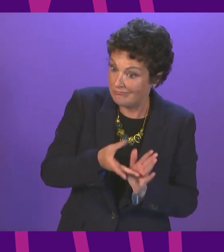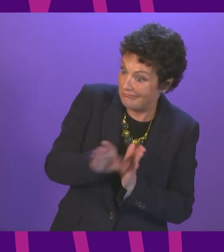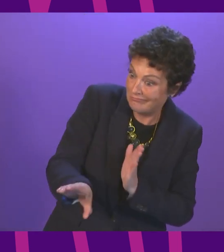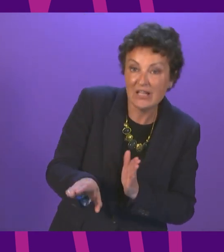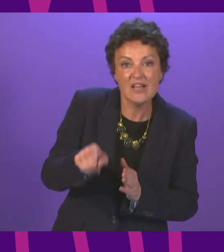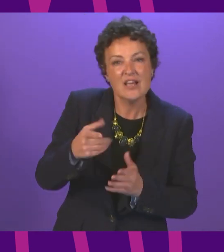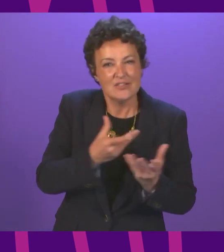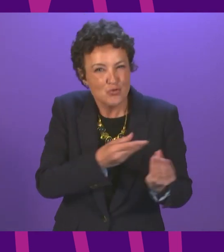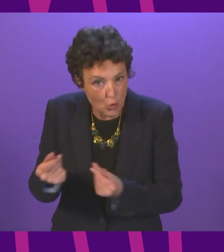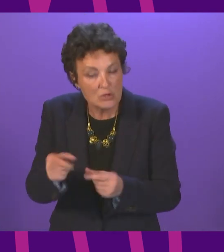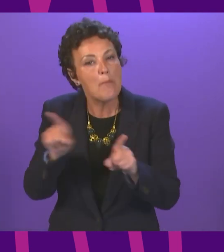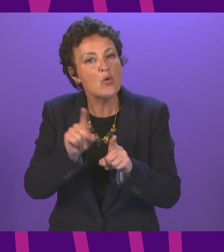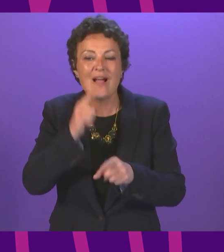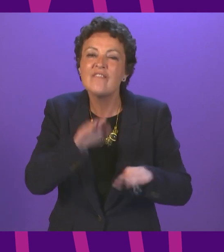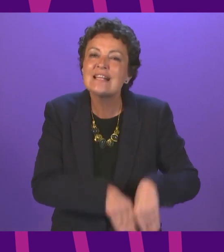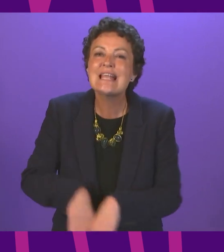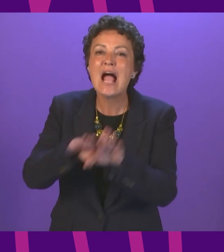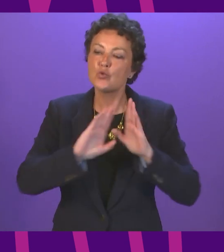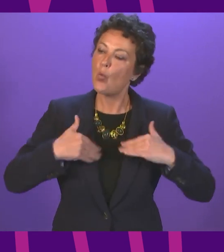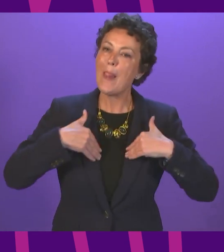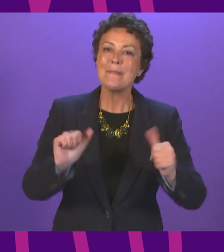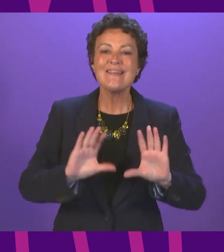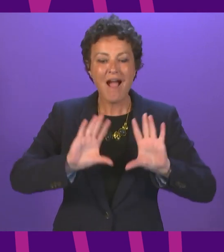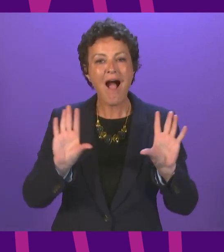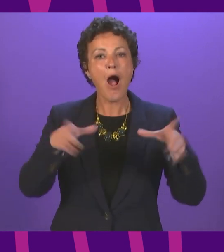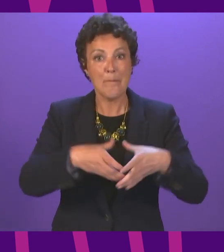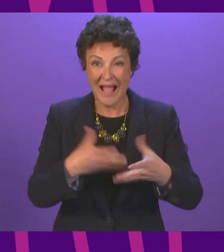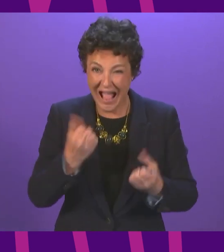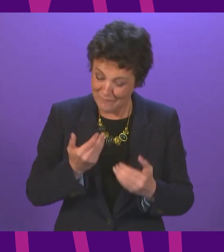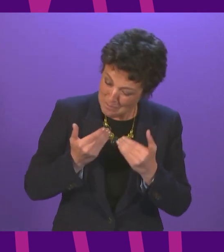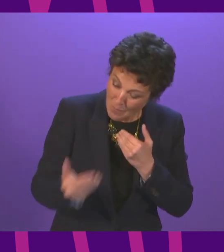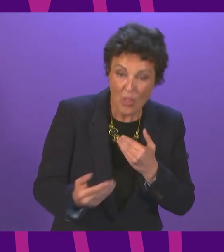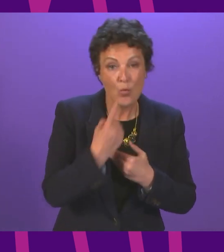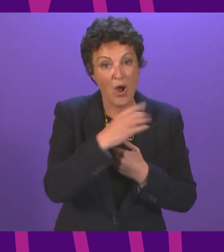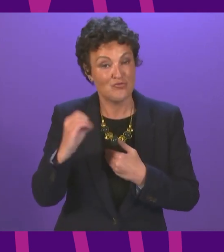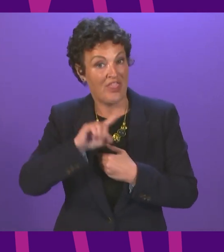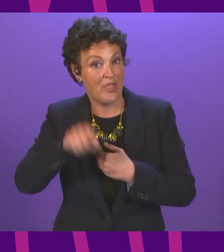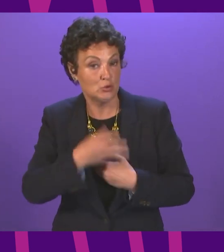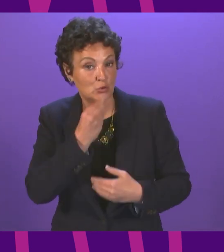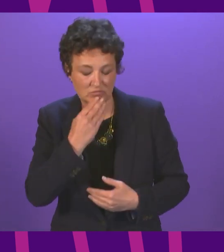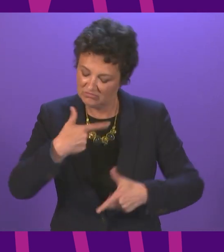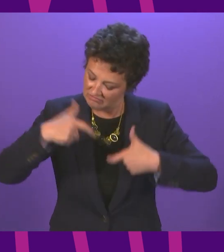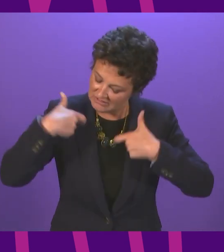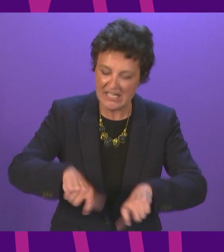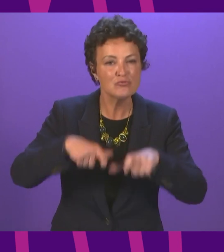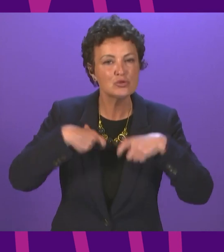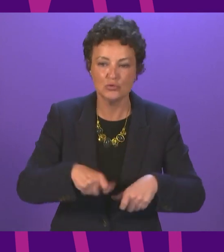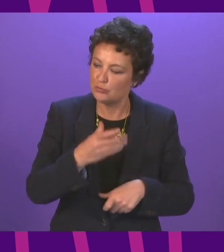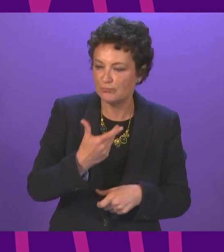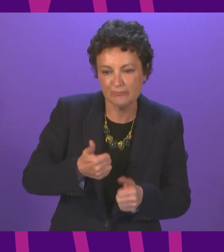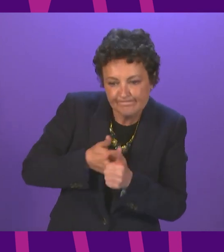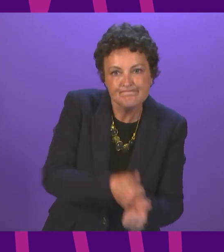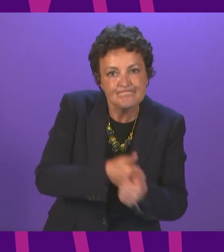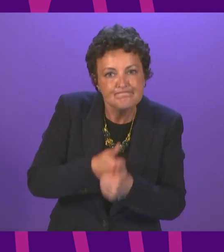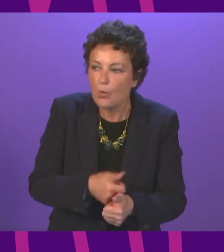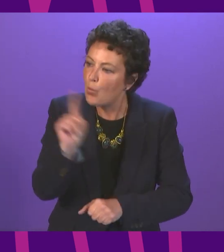such as the National Wellbeing Hub, which has more than 100,000 users and we will continue to put in place the support that